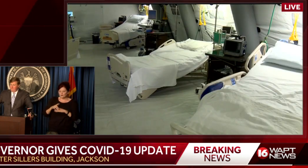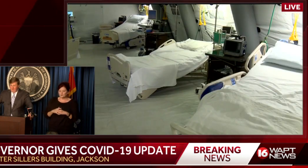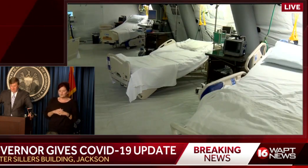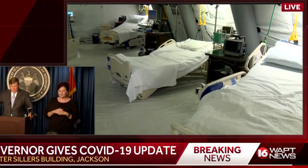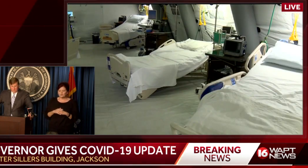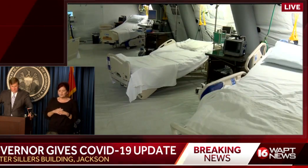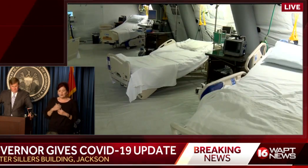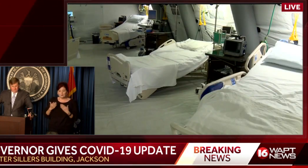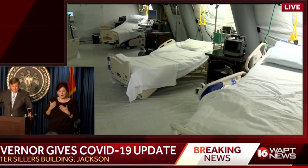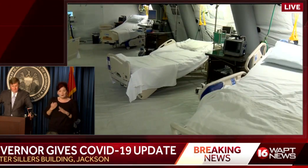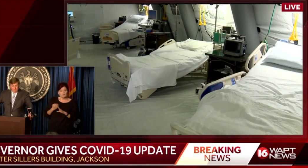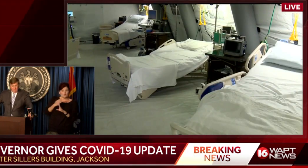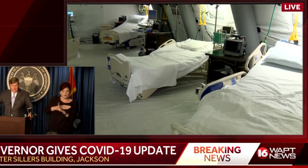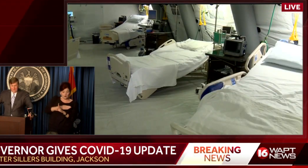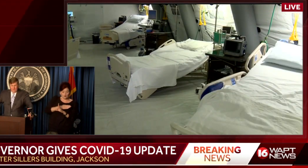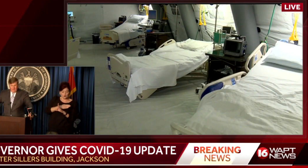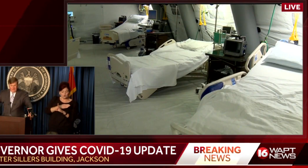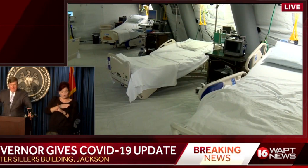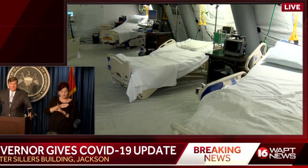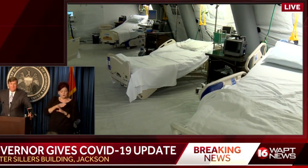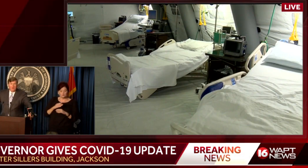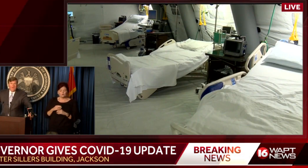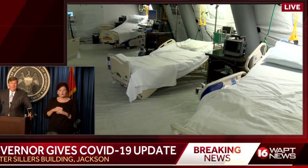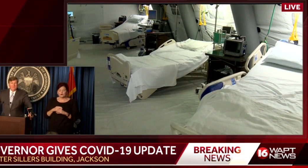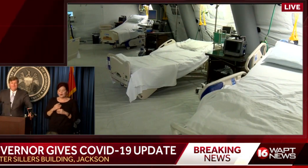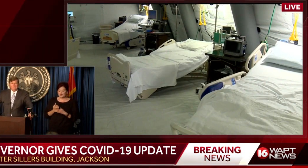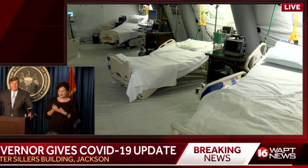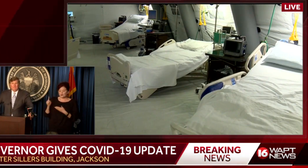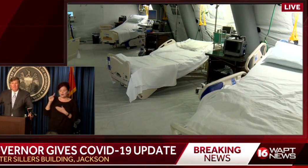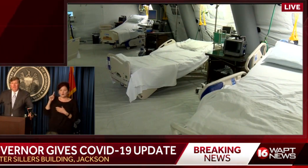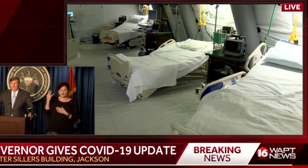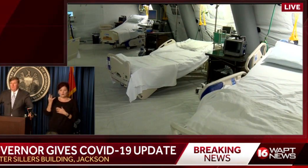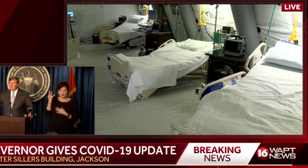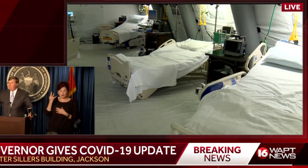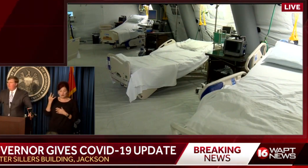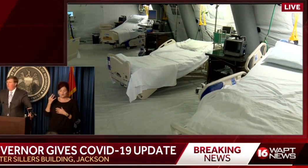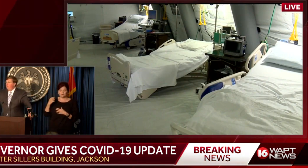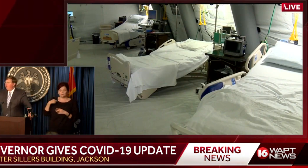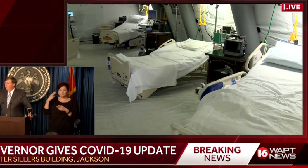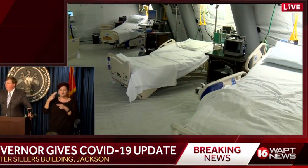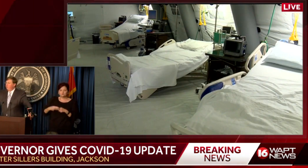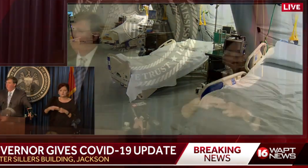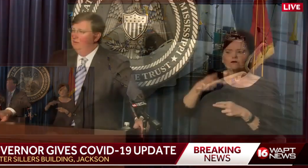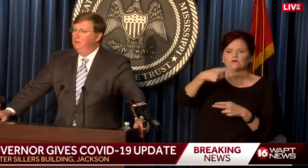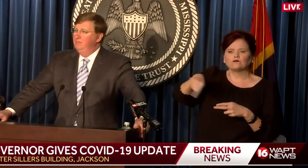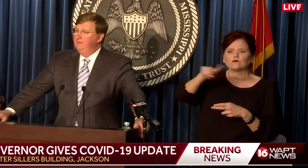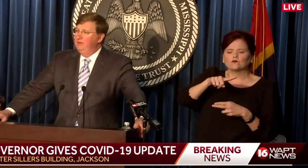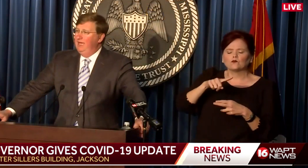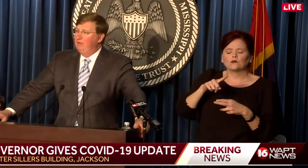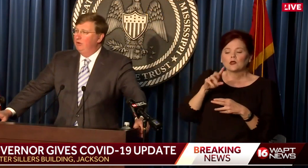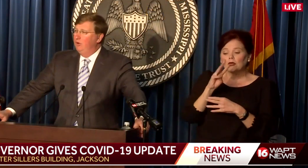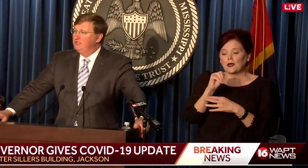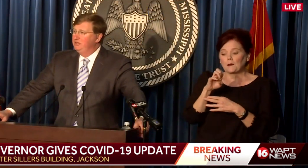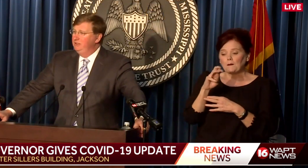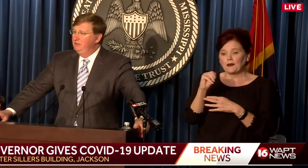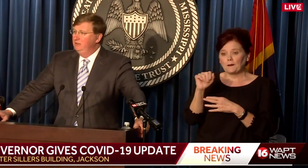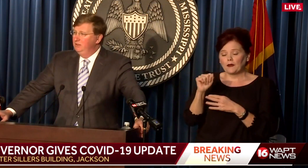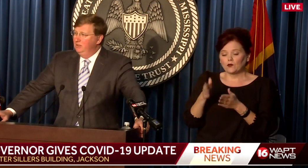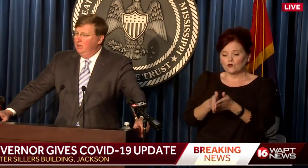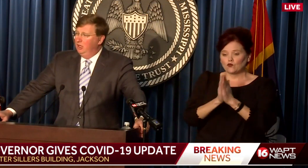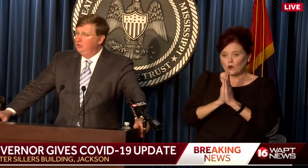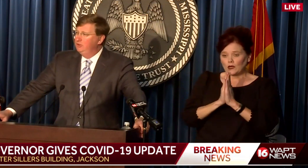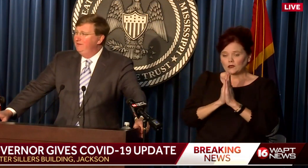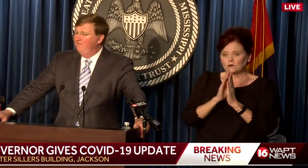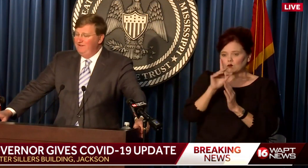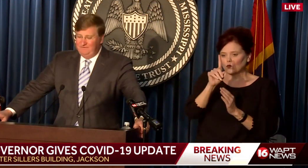if not sooner. Last Friday, I mentioned to you that MEMA had requested